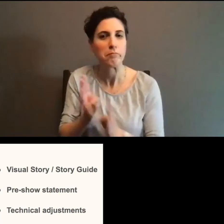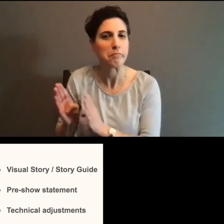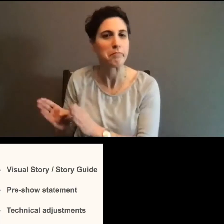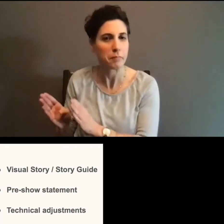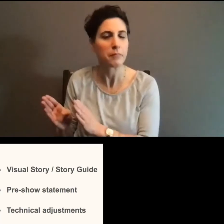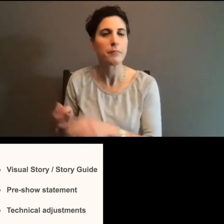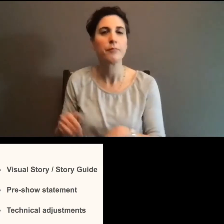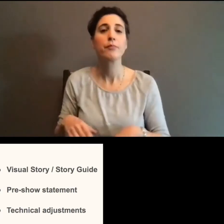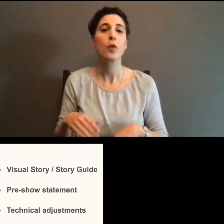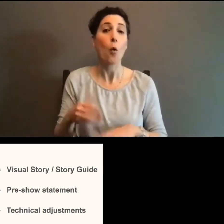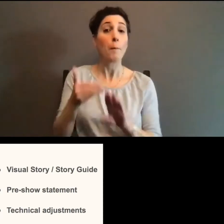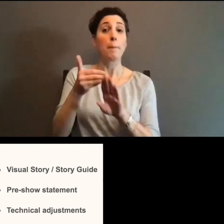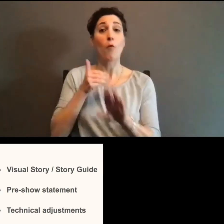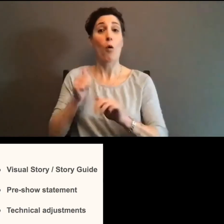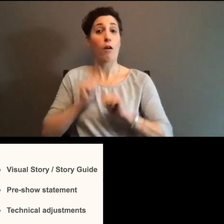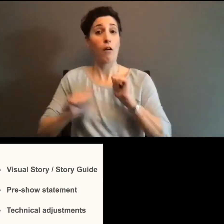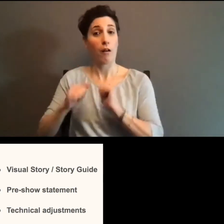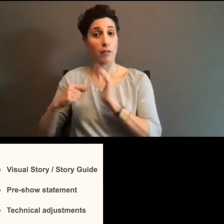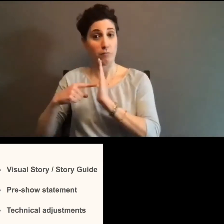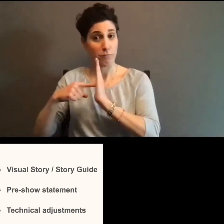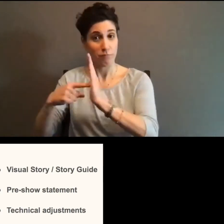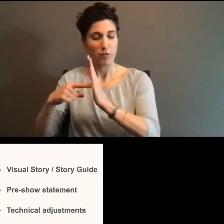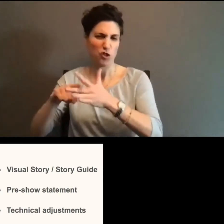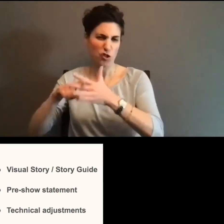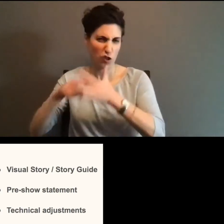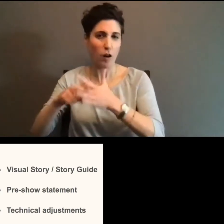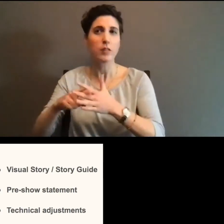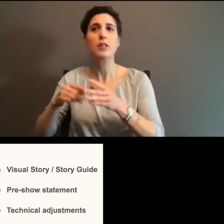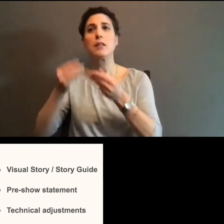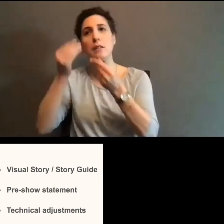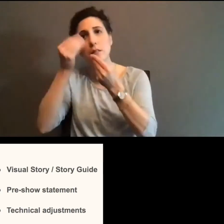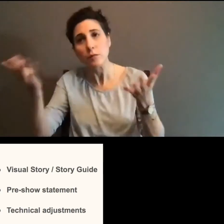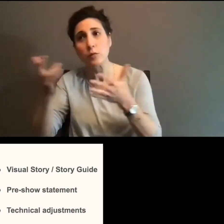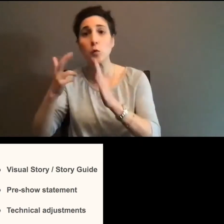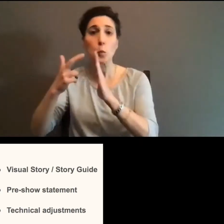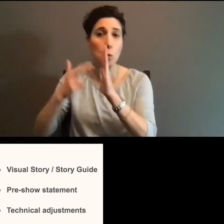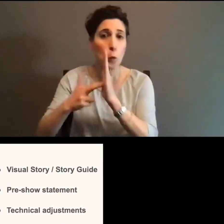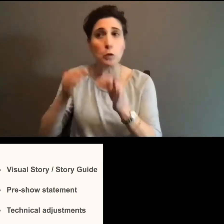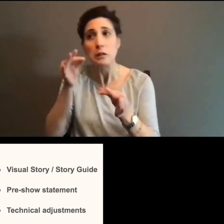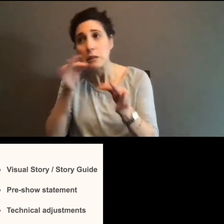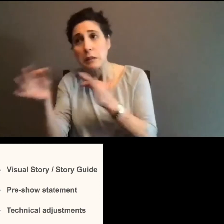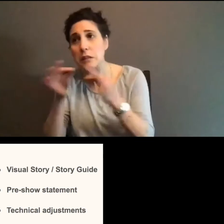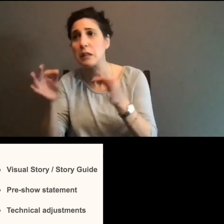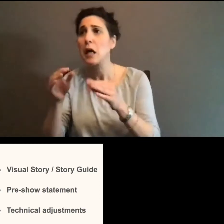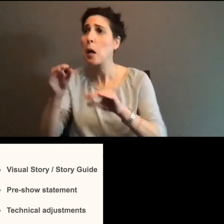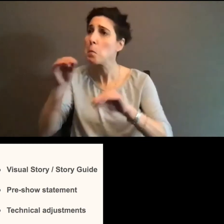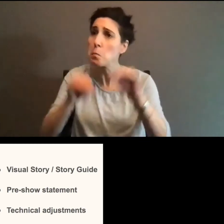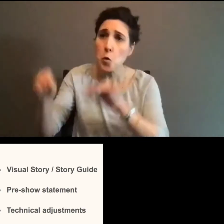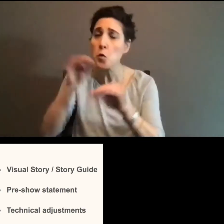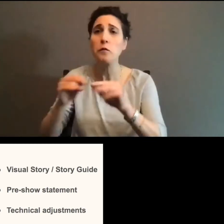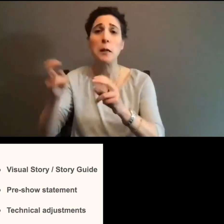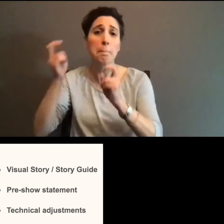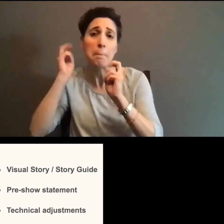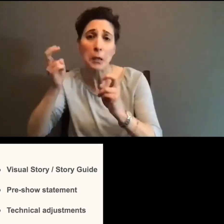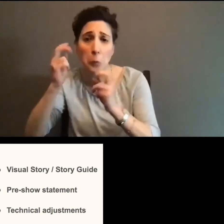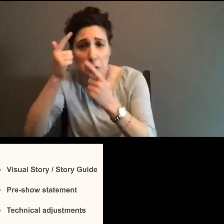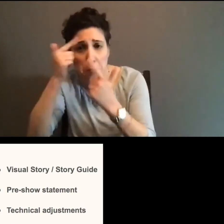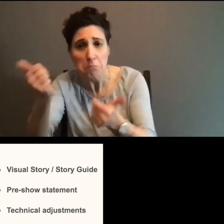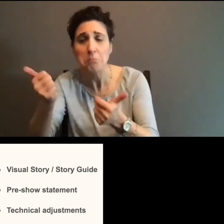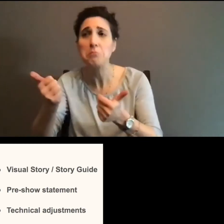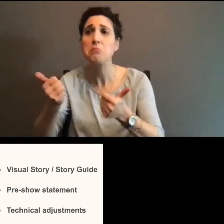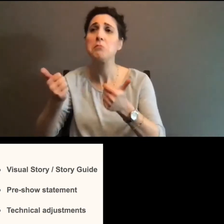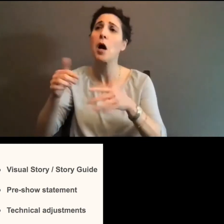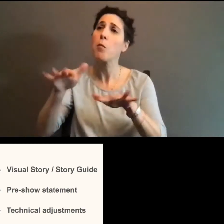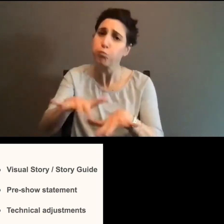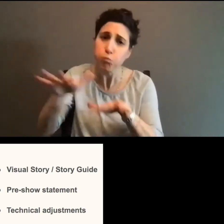begin by reiterating the rules, reiterating that people are allowed to move freely and make noise and do as they please. Usually